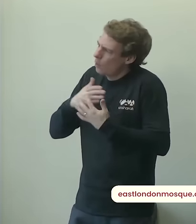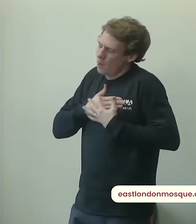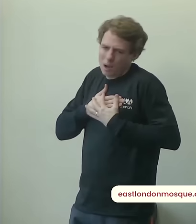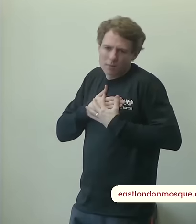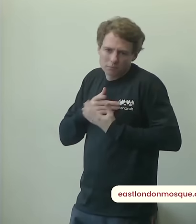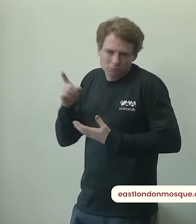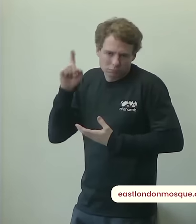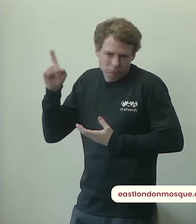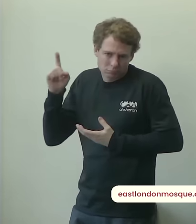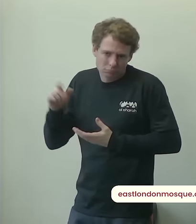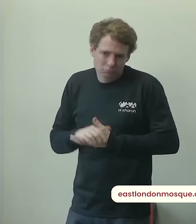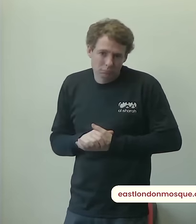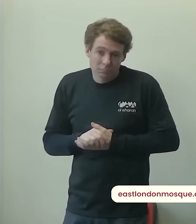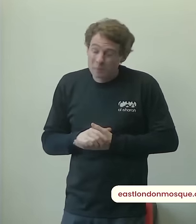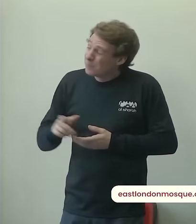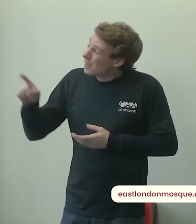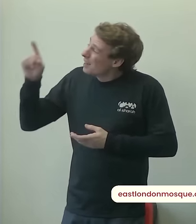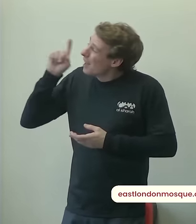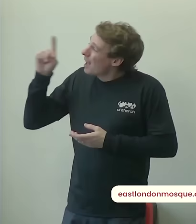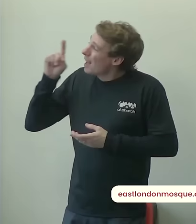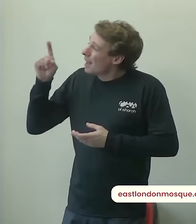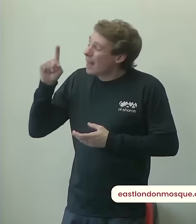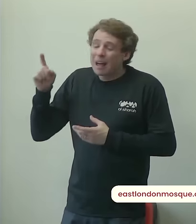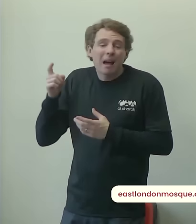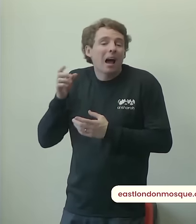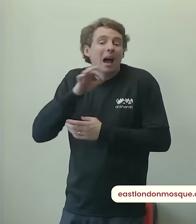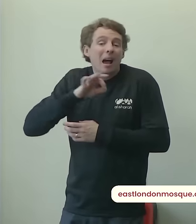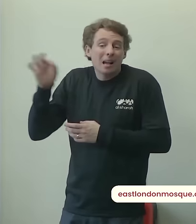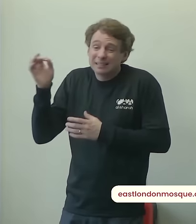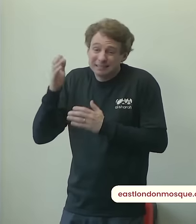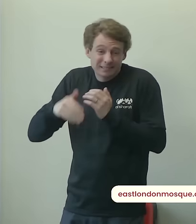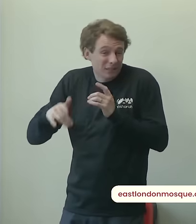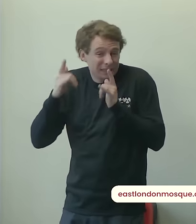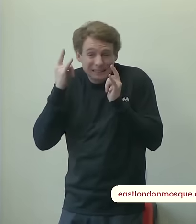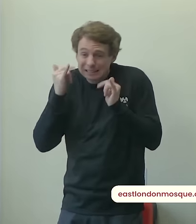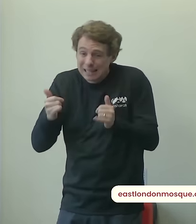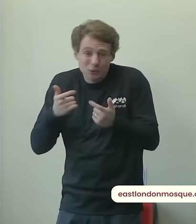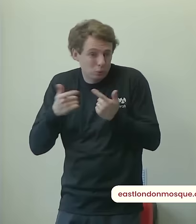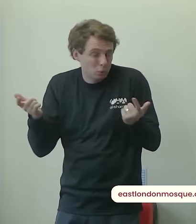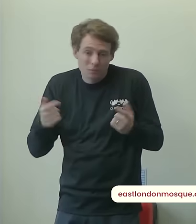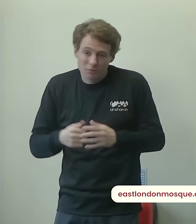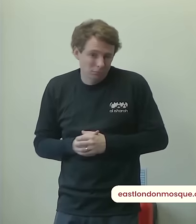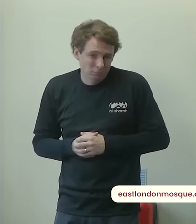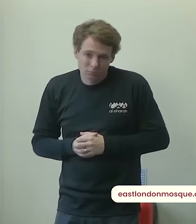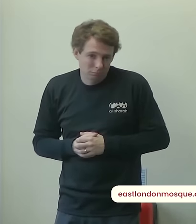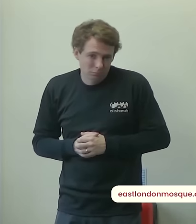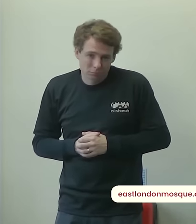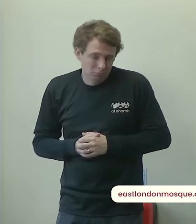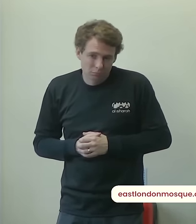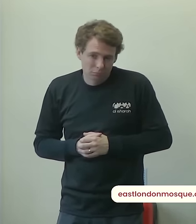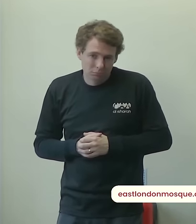that will be too difficult for us to pass so these are some of the pointers that i thought of today